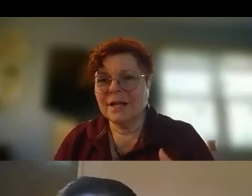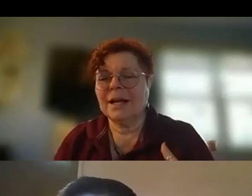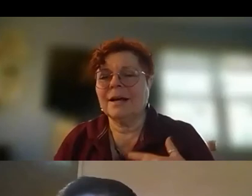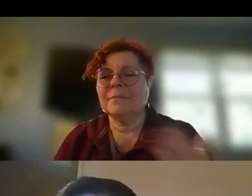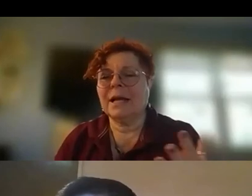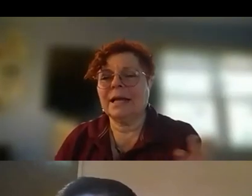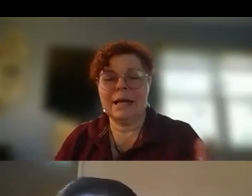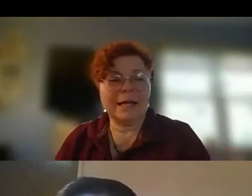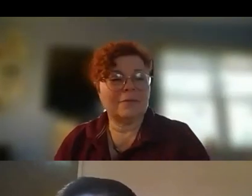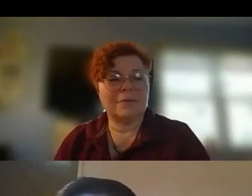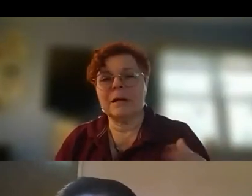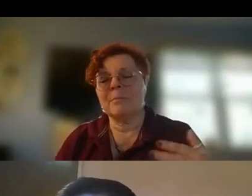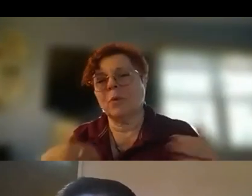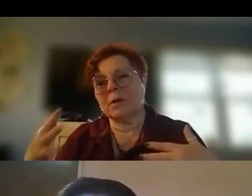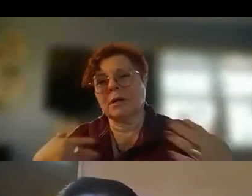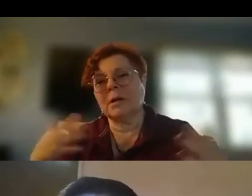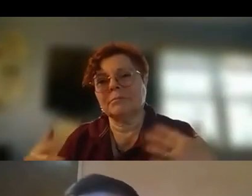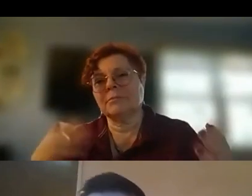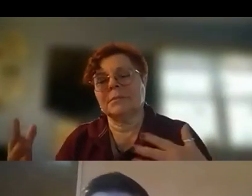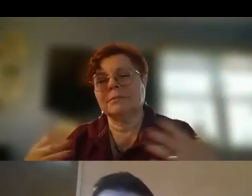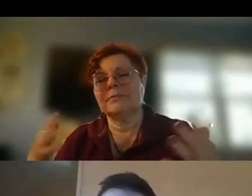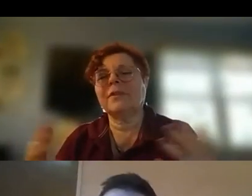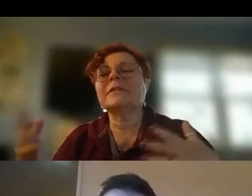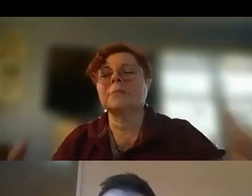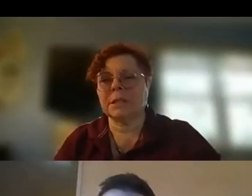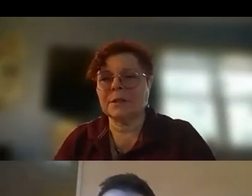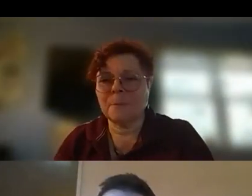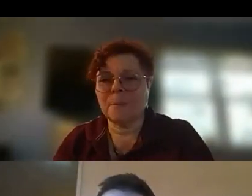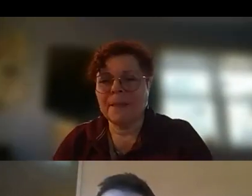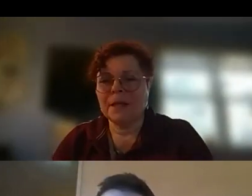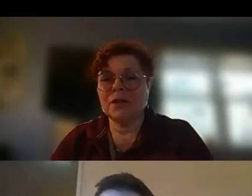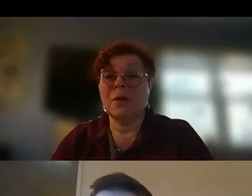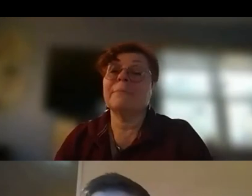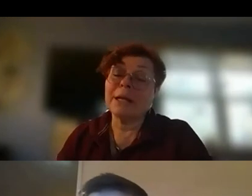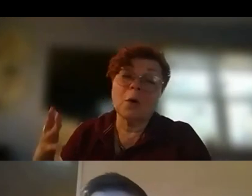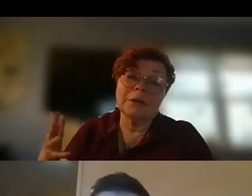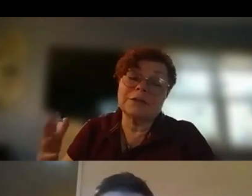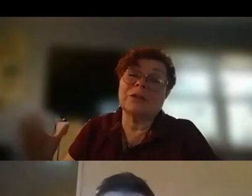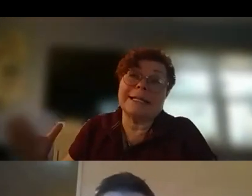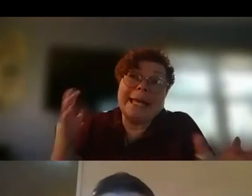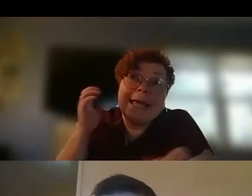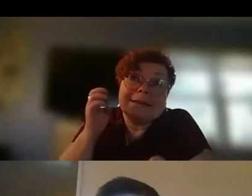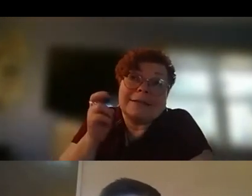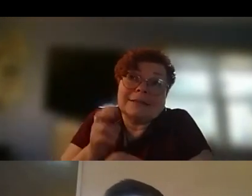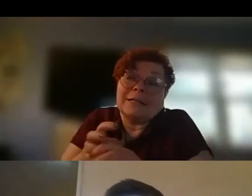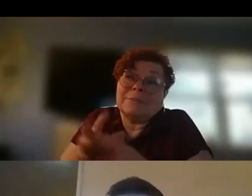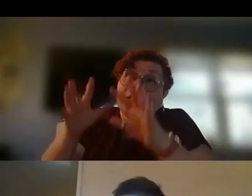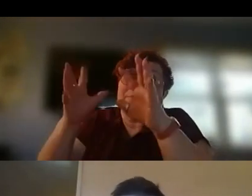Um, I, I have a lot more flexibility, you know? And my goal is to try and end at the same time before